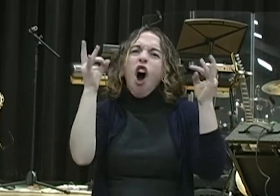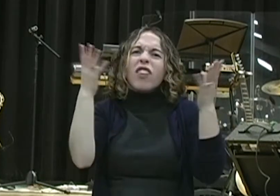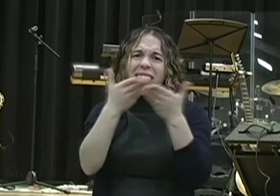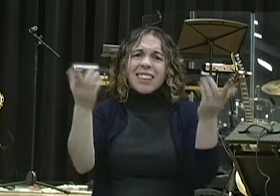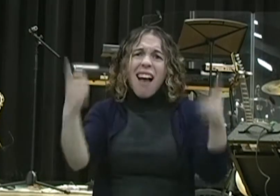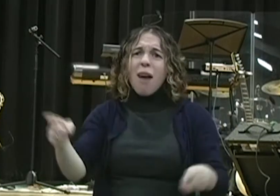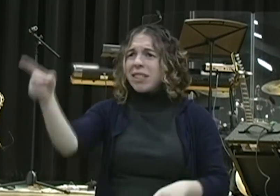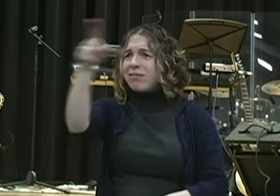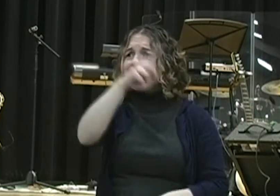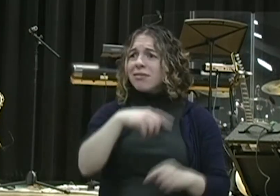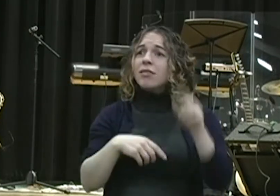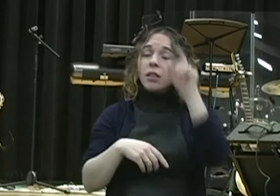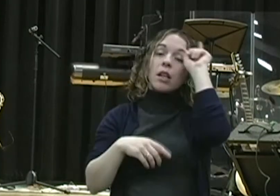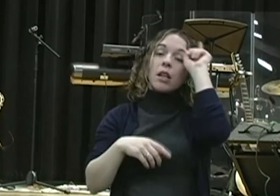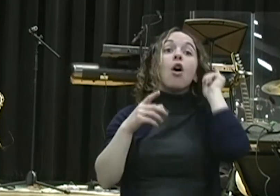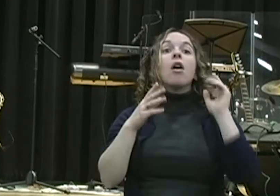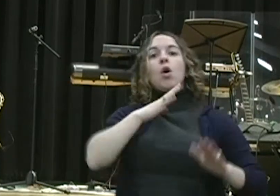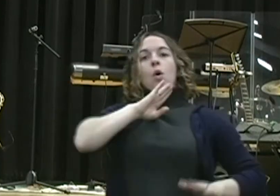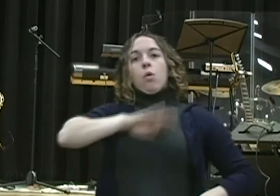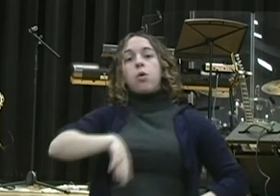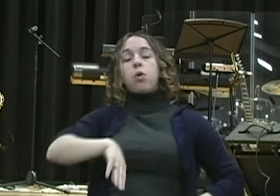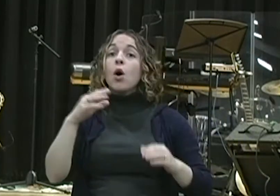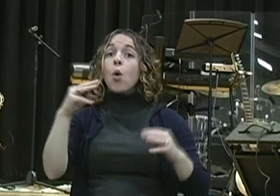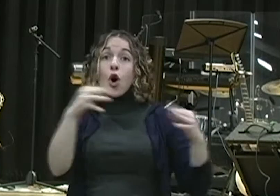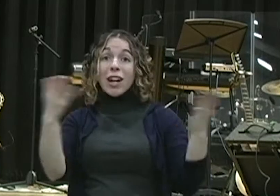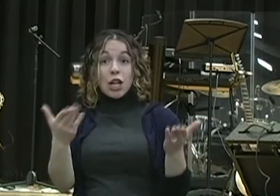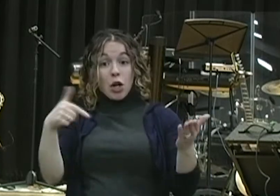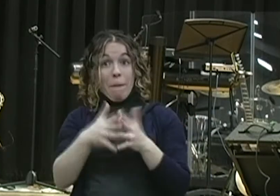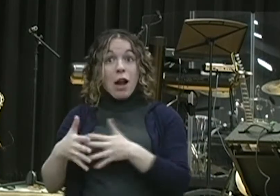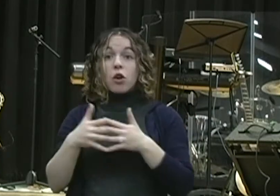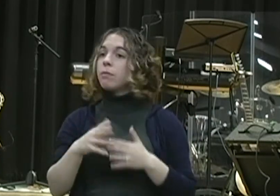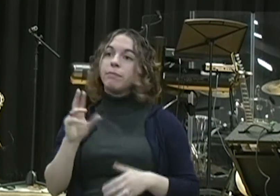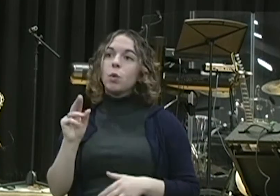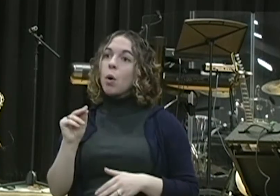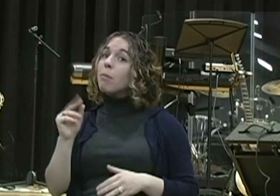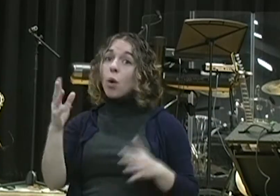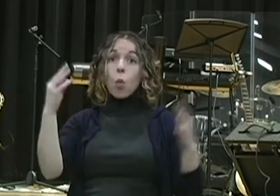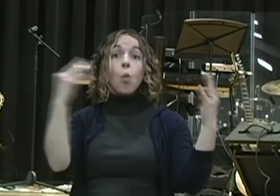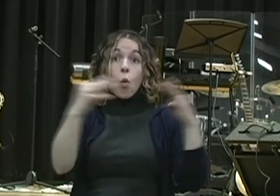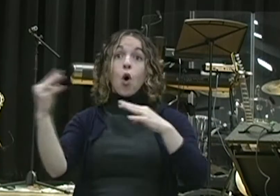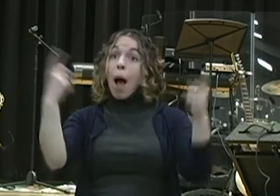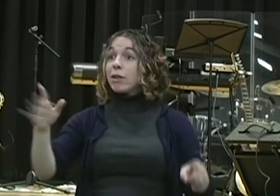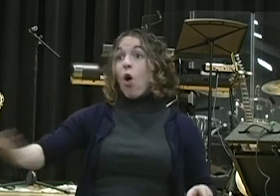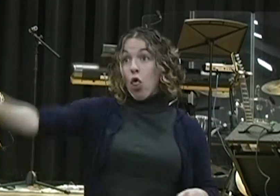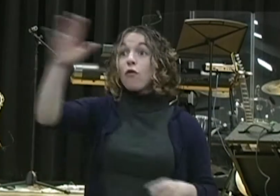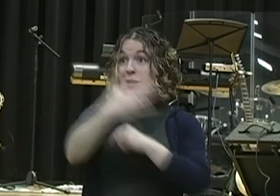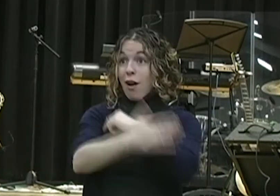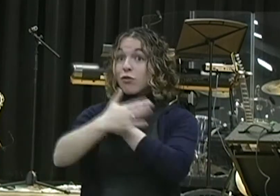no wars on our land right now? Is there anybody else that lives with me in South Jersey? Is there anybody here that is happy that there are